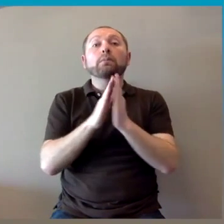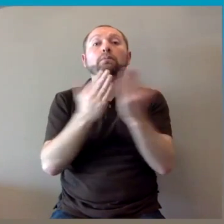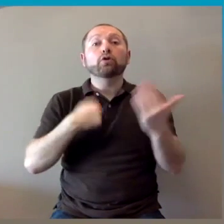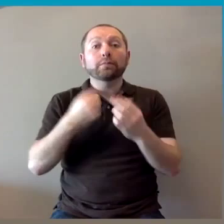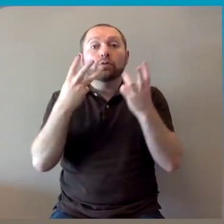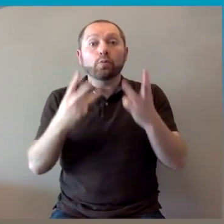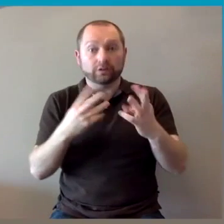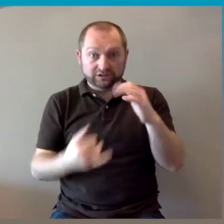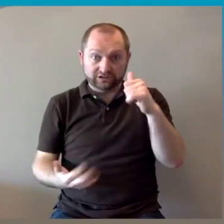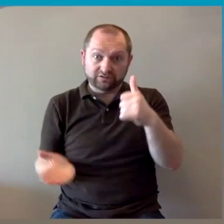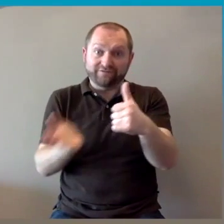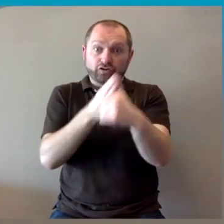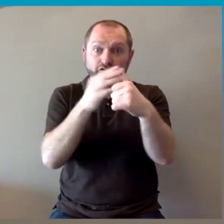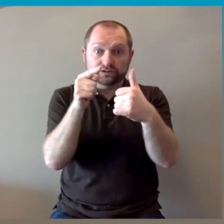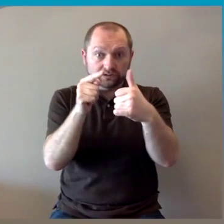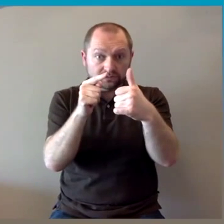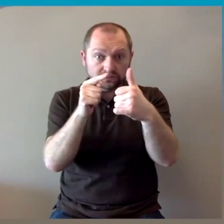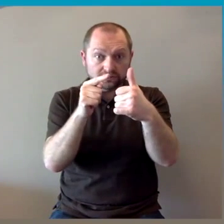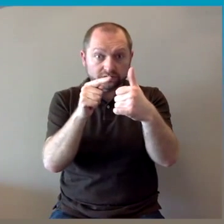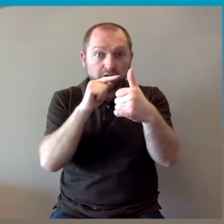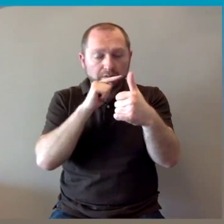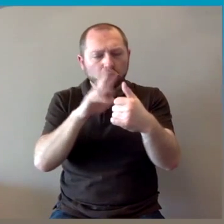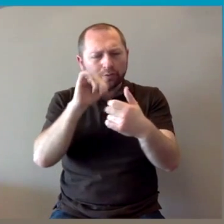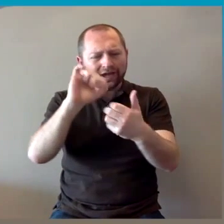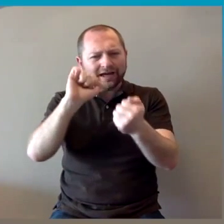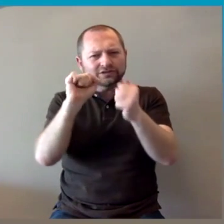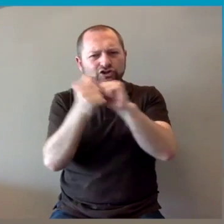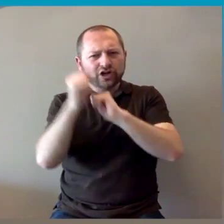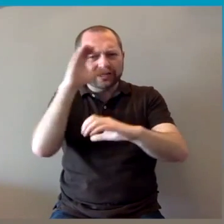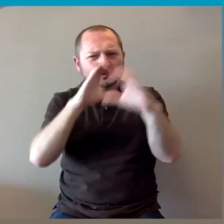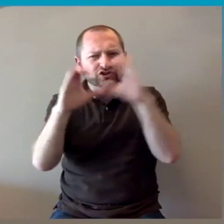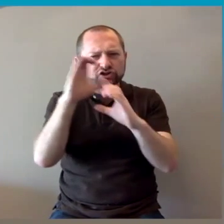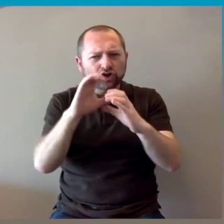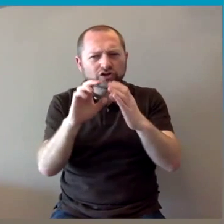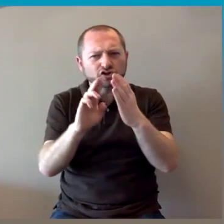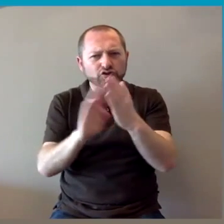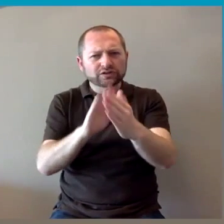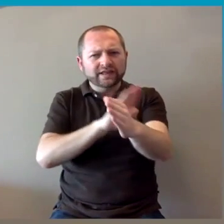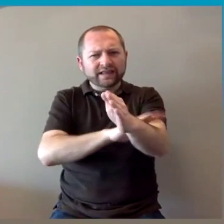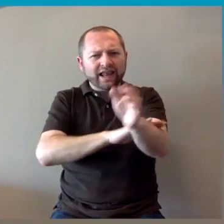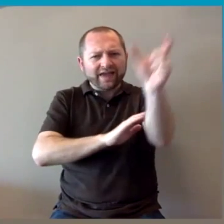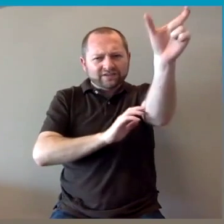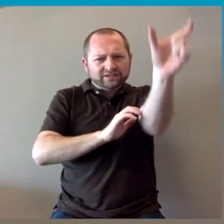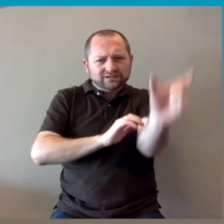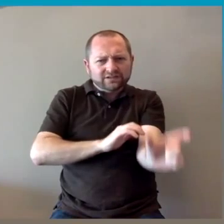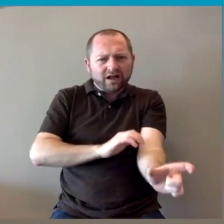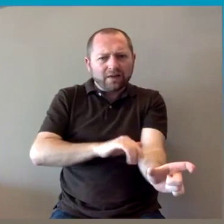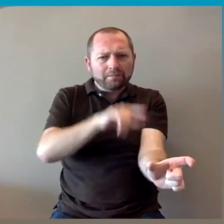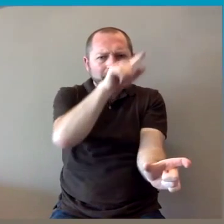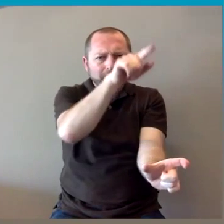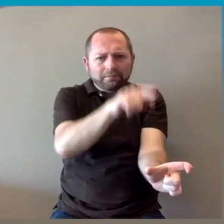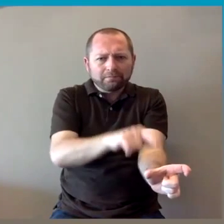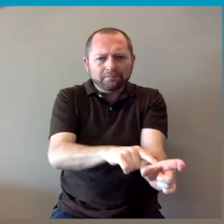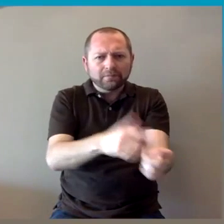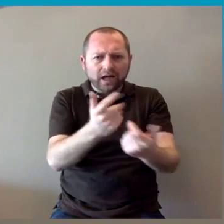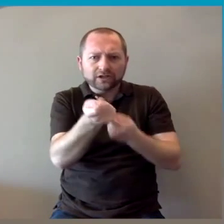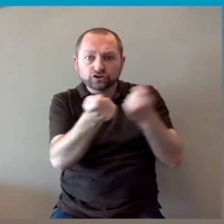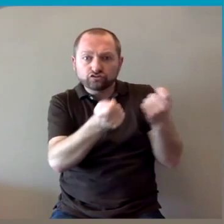if it wasn't there we could refine our search by using the options provided in the left hand column. If you click on